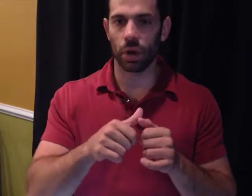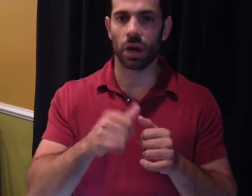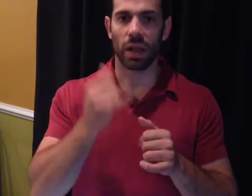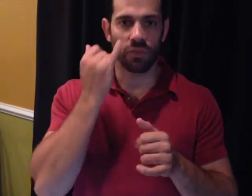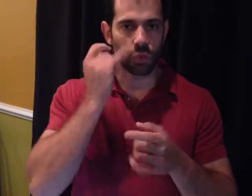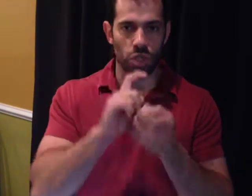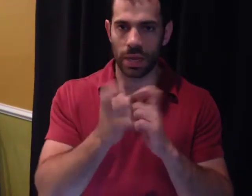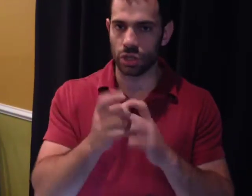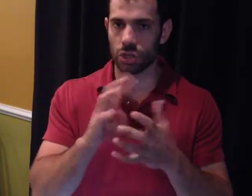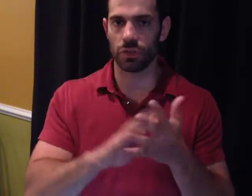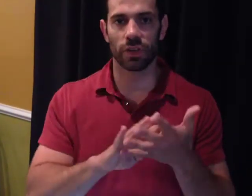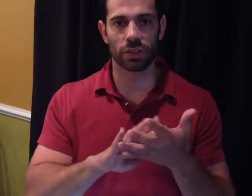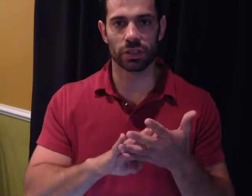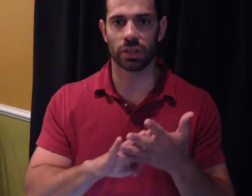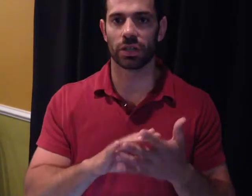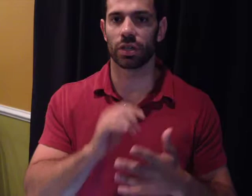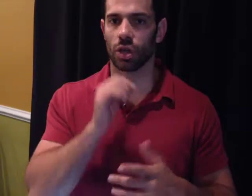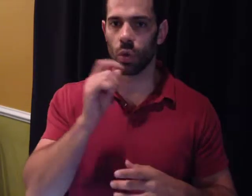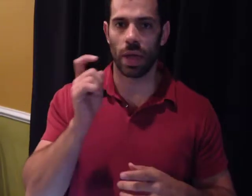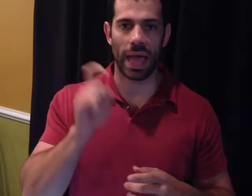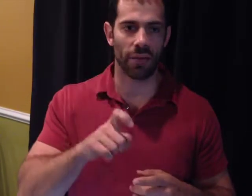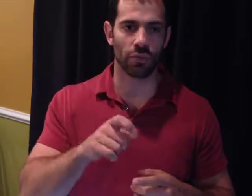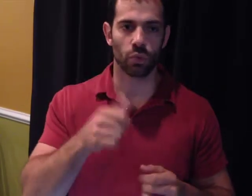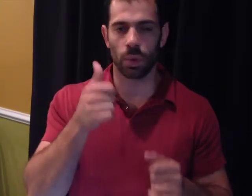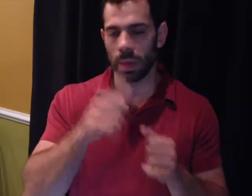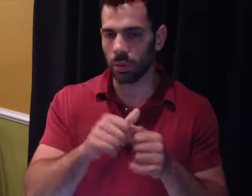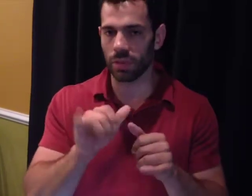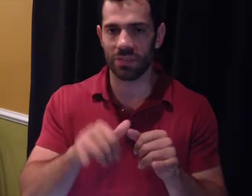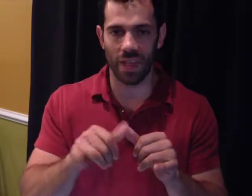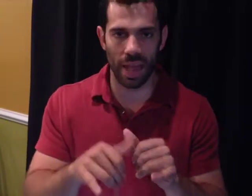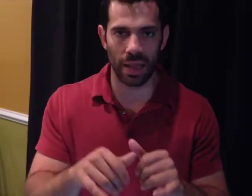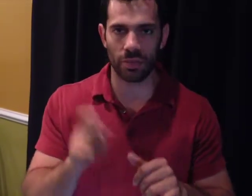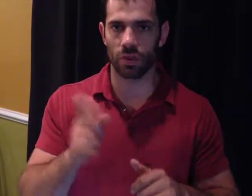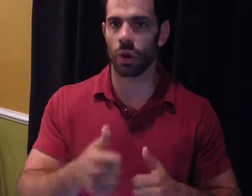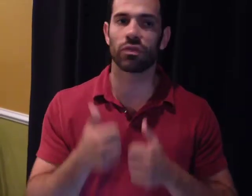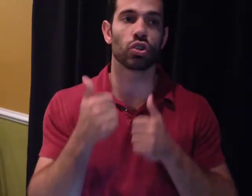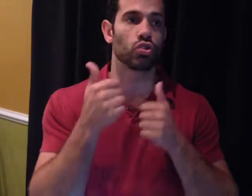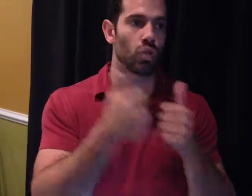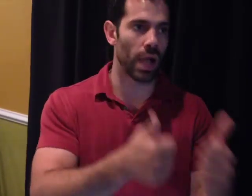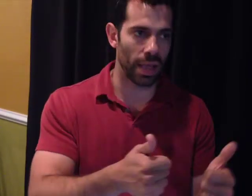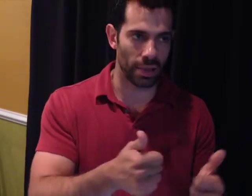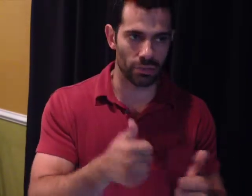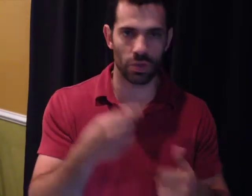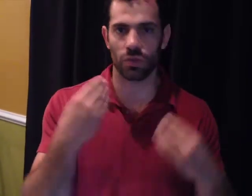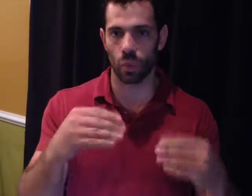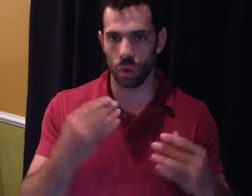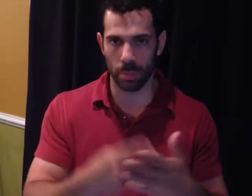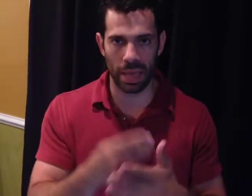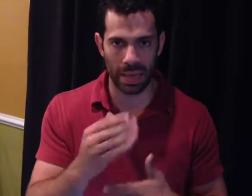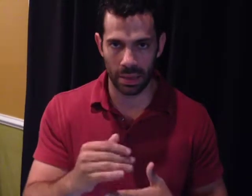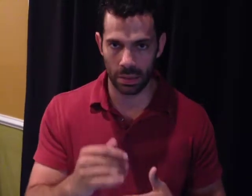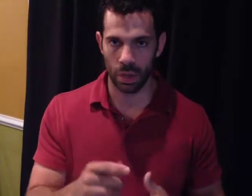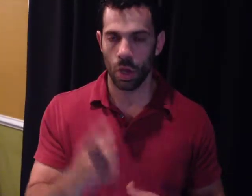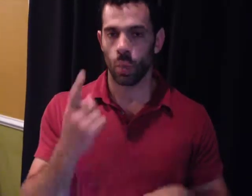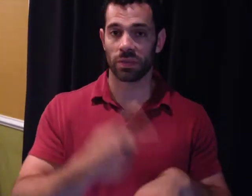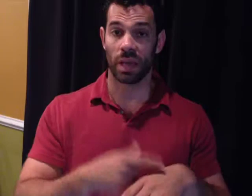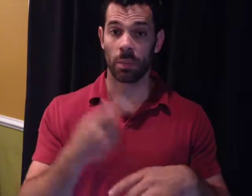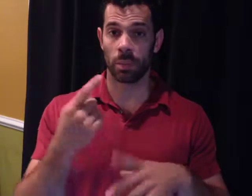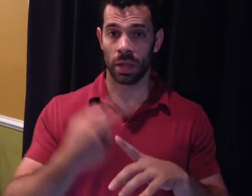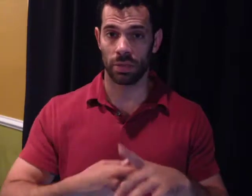if you change your filter. You don't have to remember the size. don't have to drive to the store to buy it. One time a month,